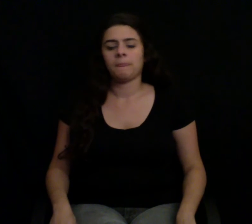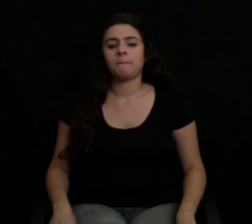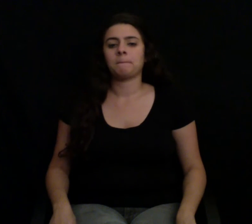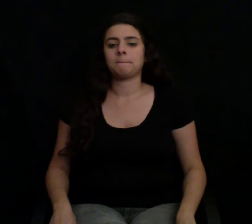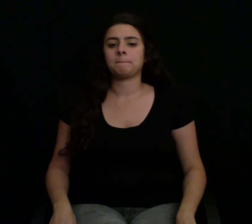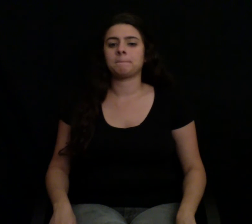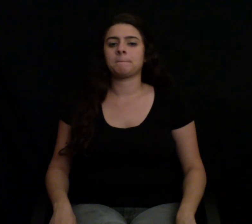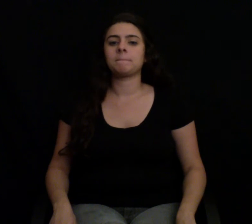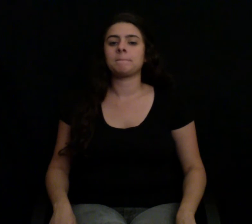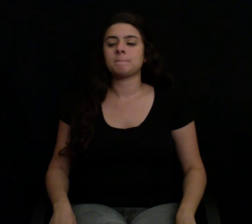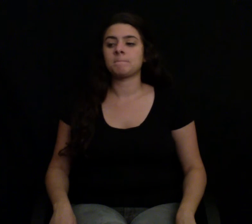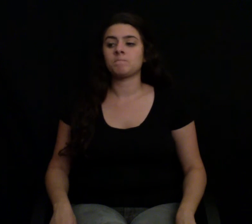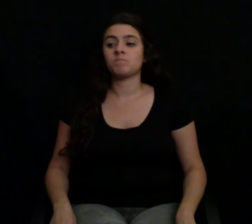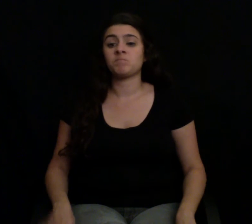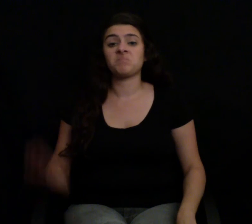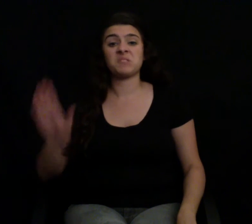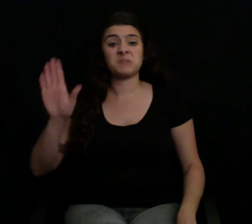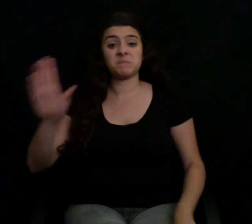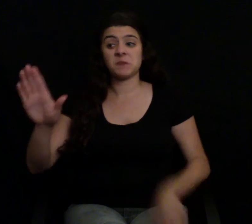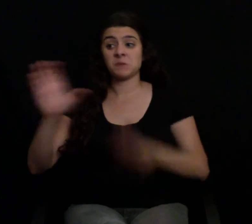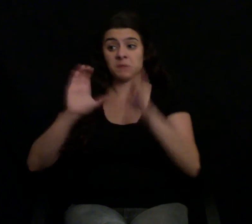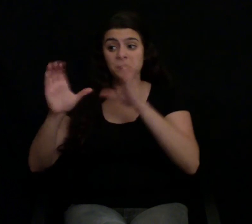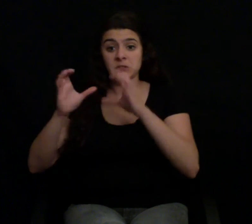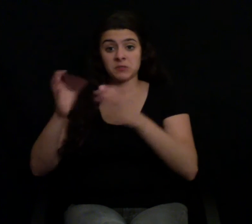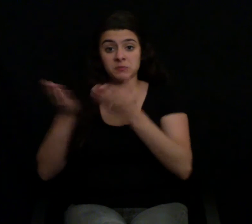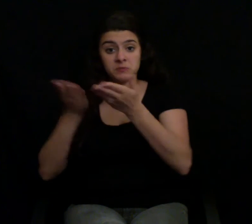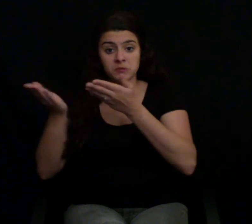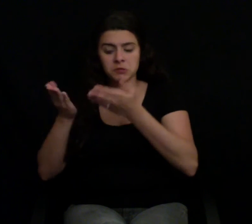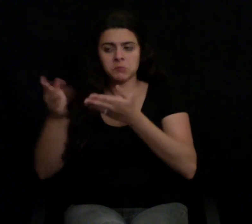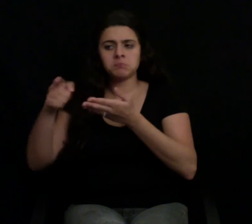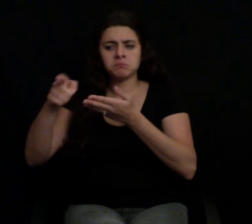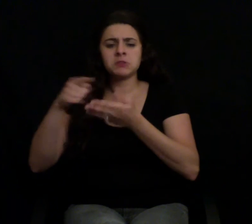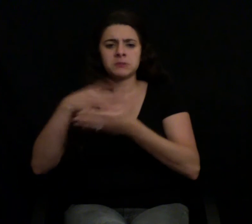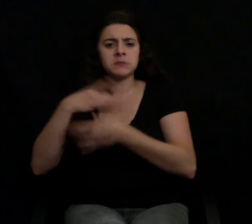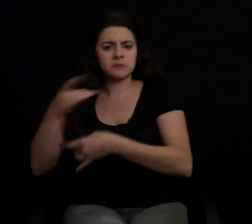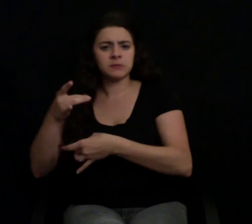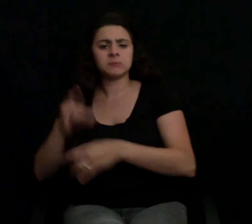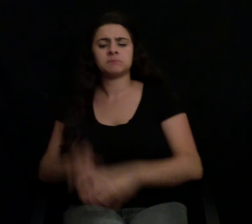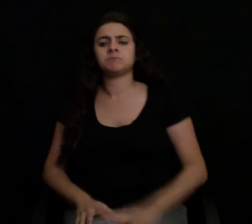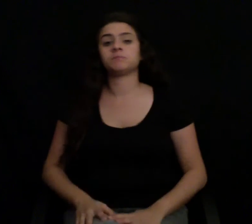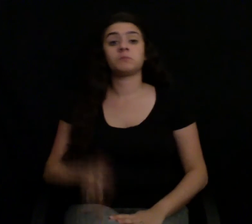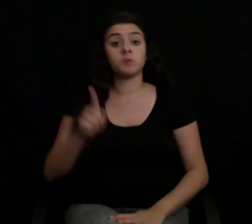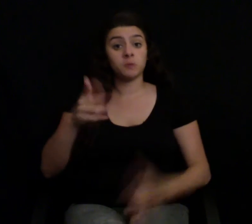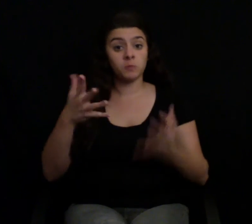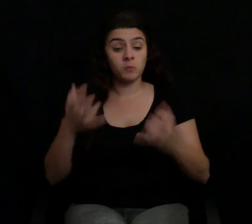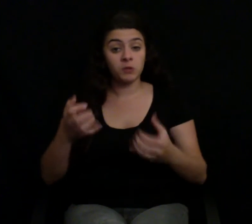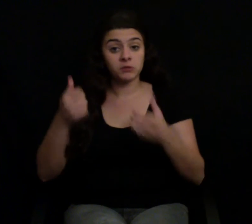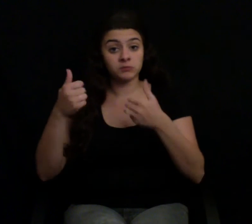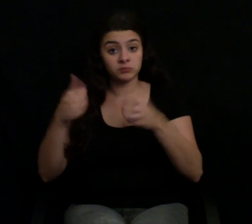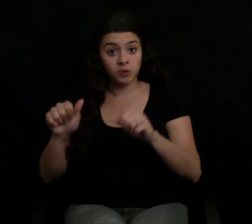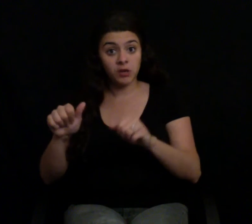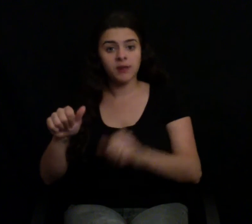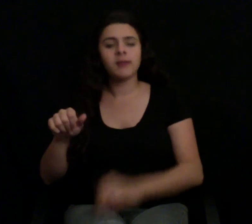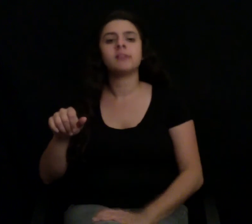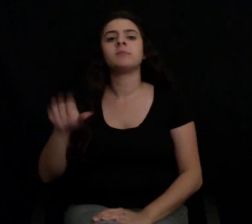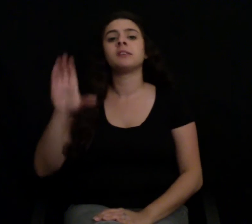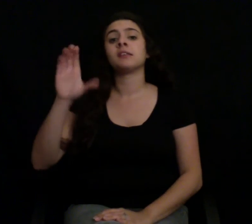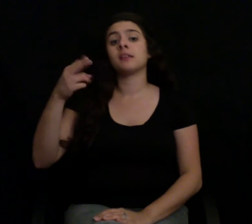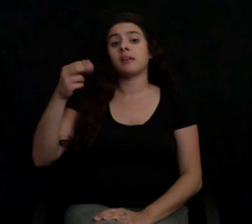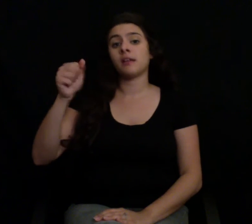the customer service, their product, and their aesthetics. So, go to Harry's.com right now, and they'll give you $5 off if you type in the coupon